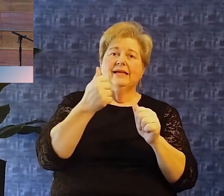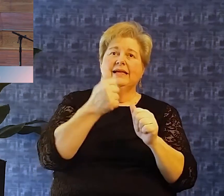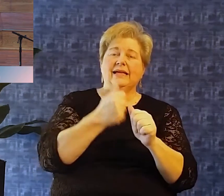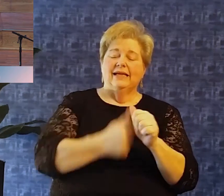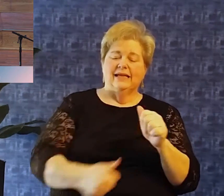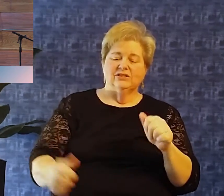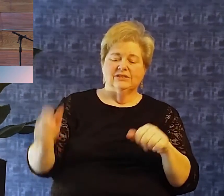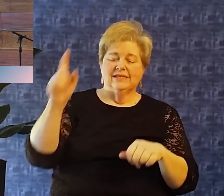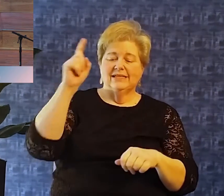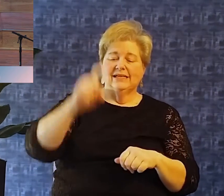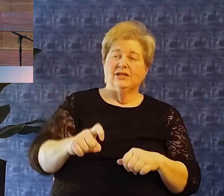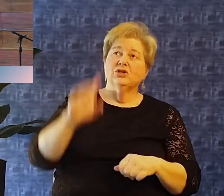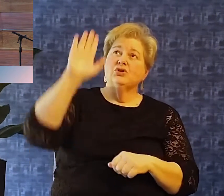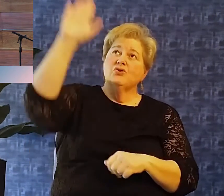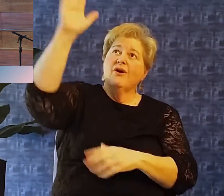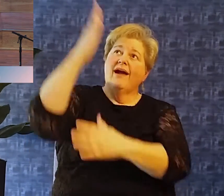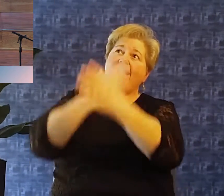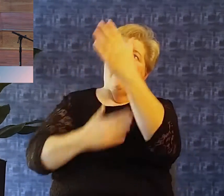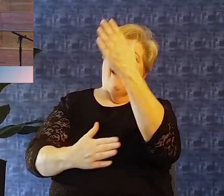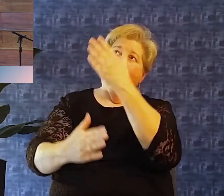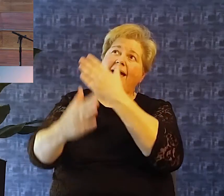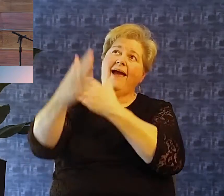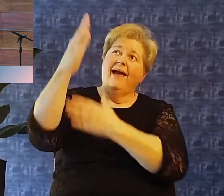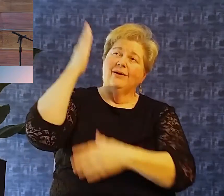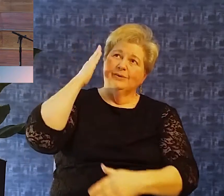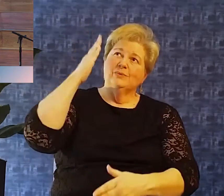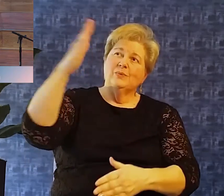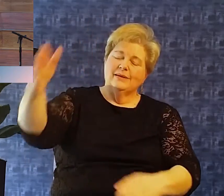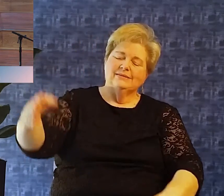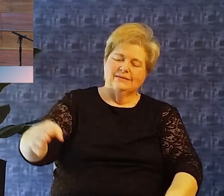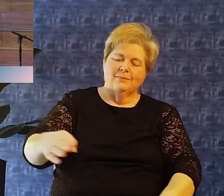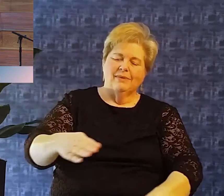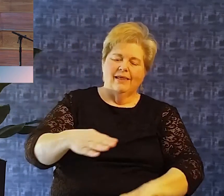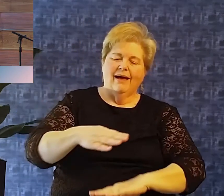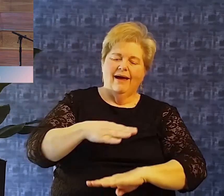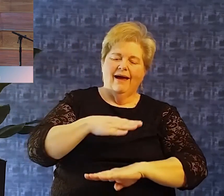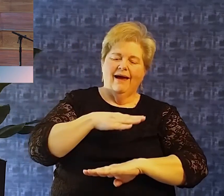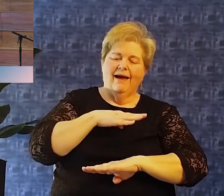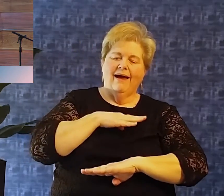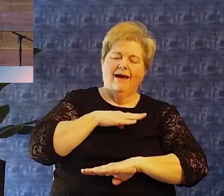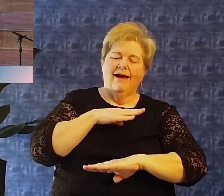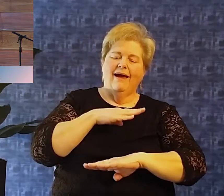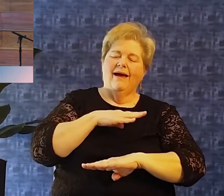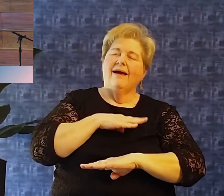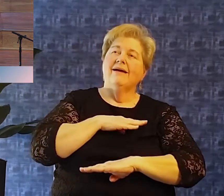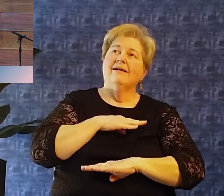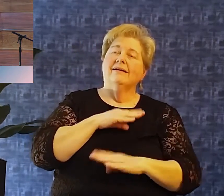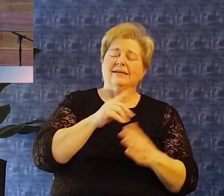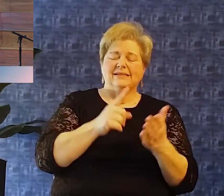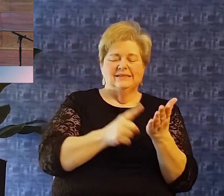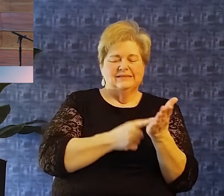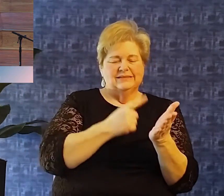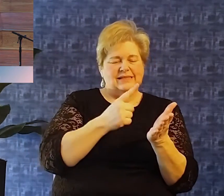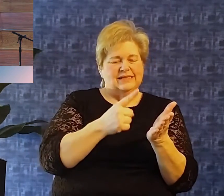Each needs supplied by his hand